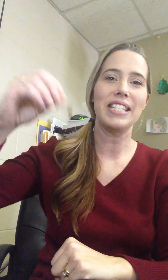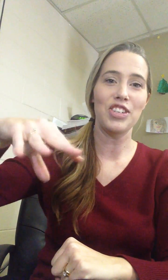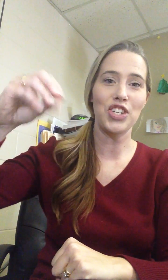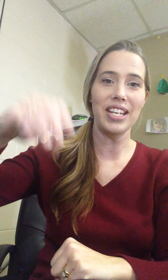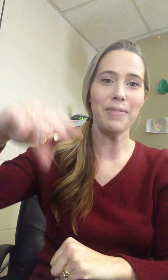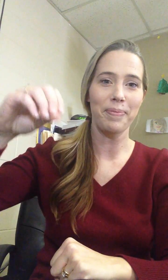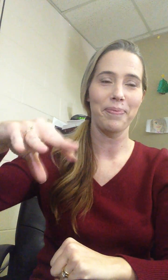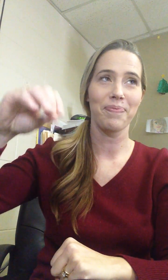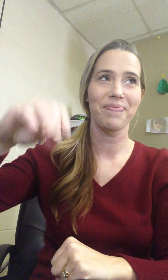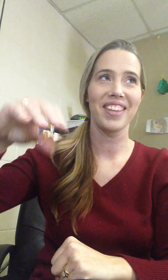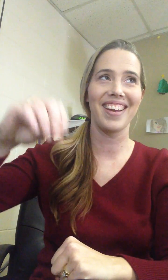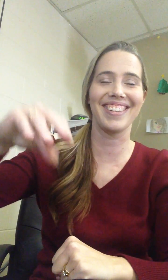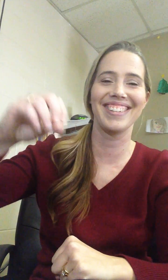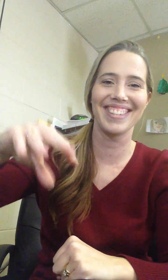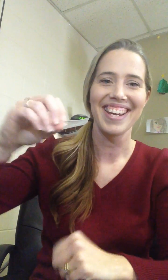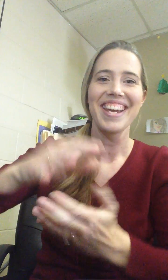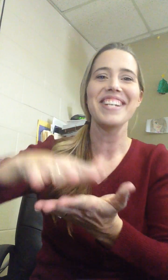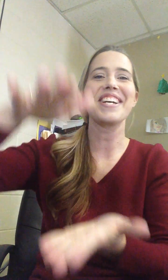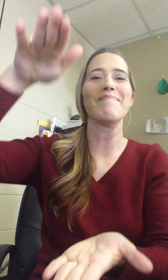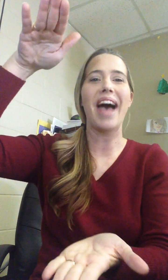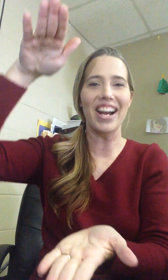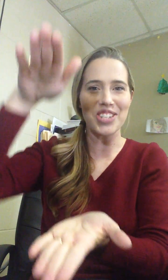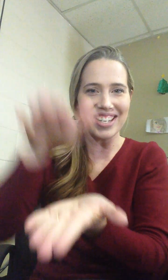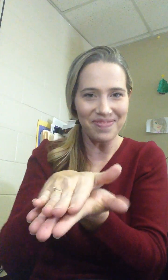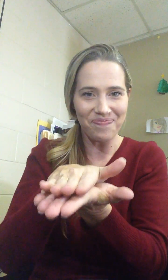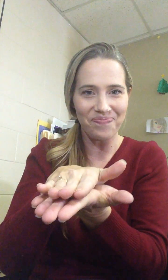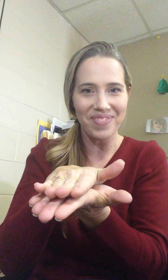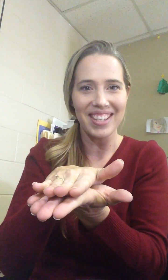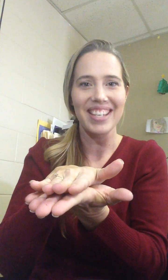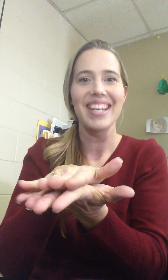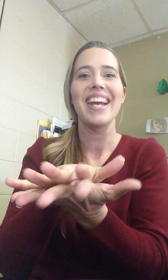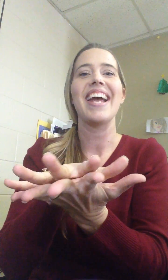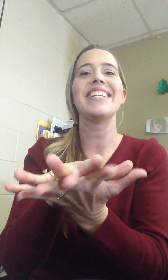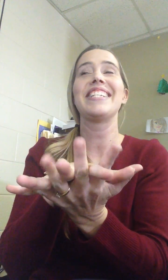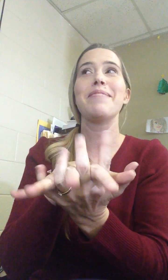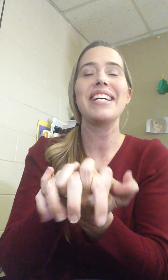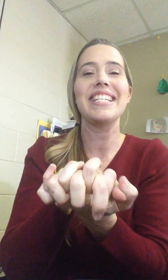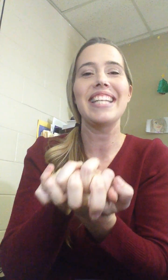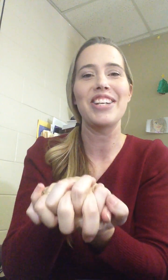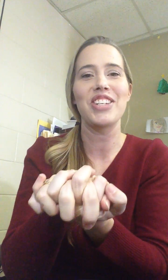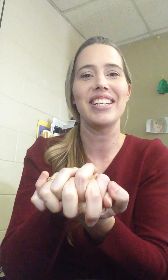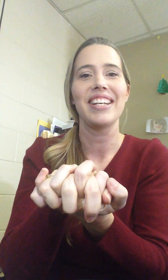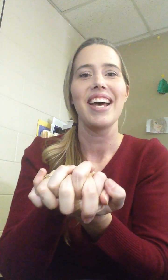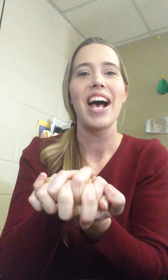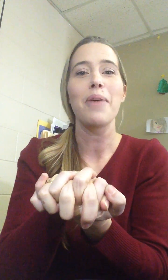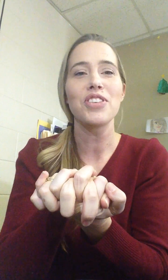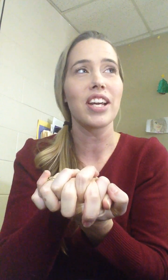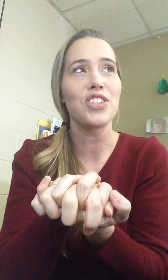deposition deposition compaction and cementation I wish I could